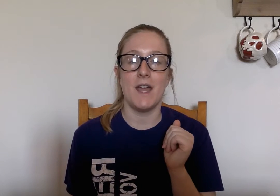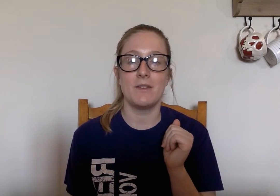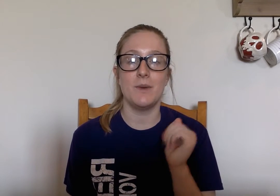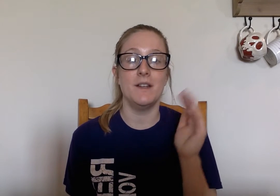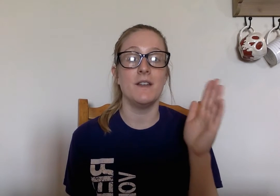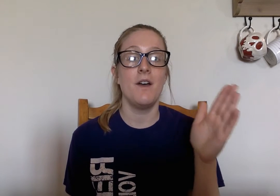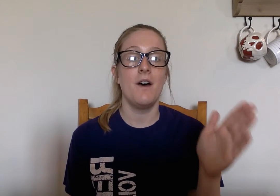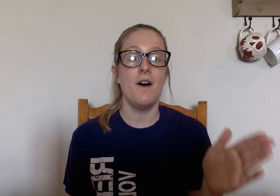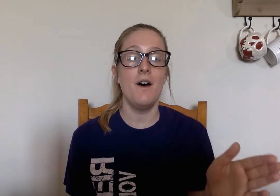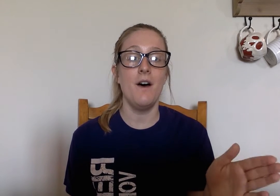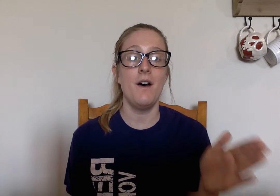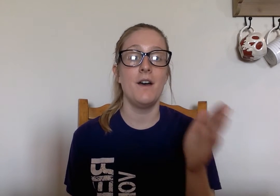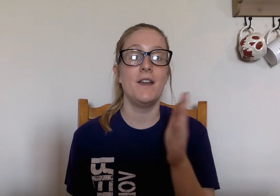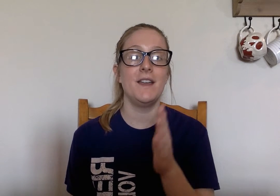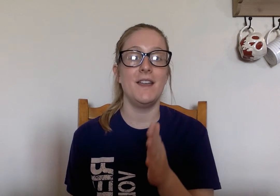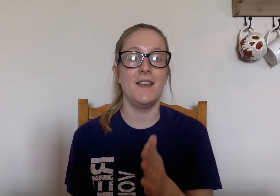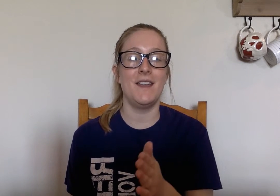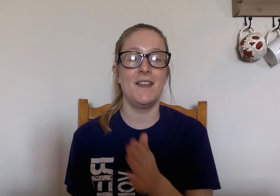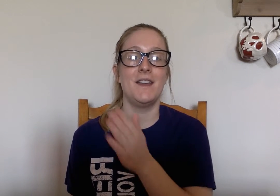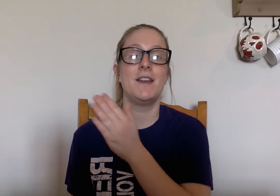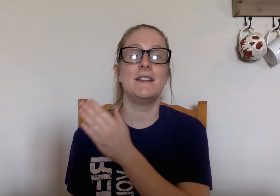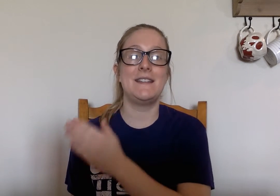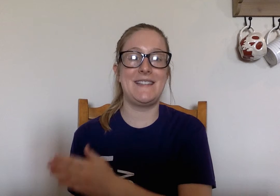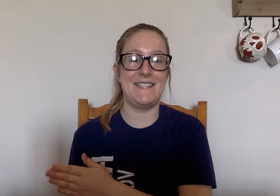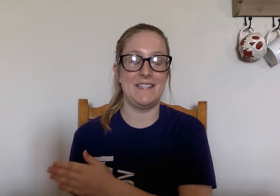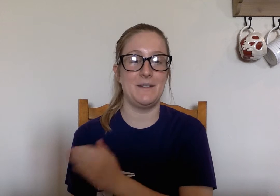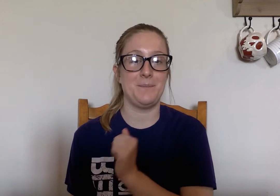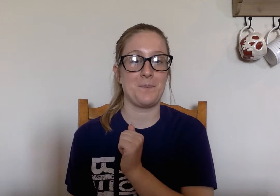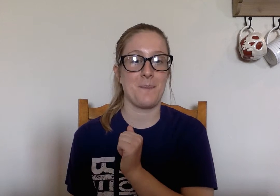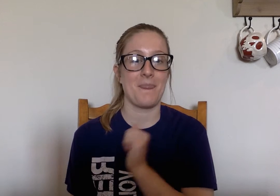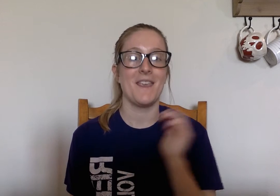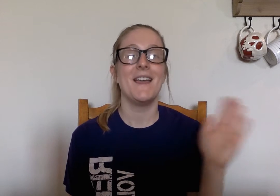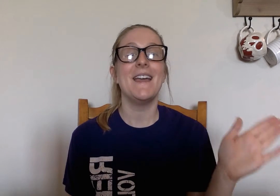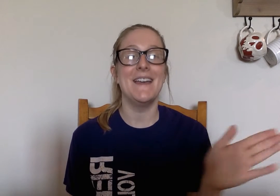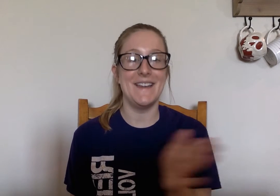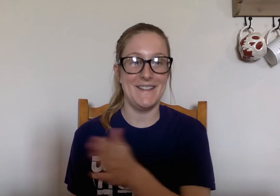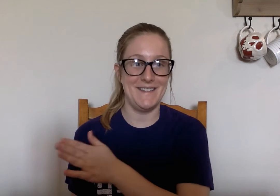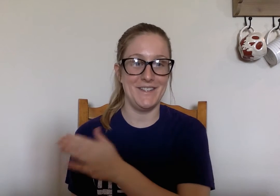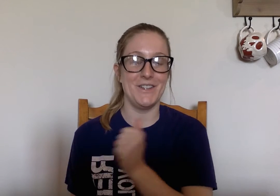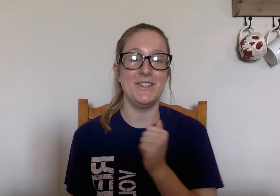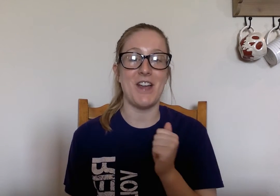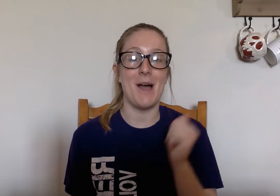next one is h i t hit good job